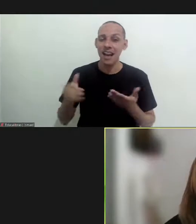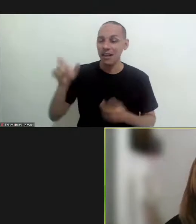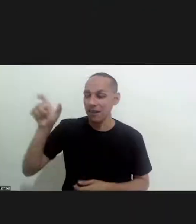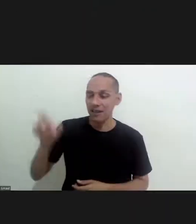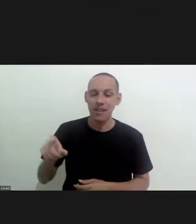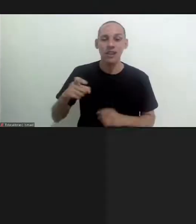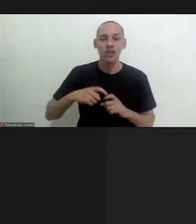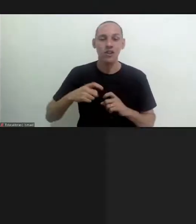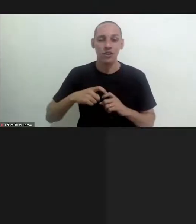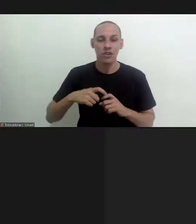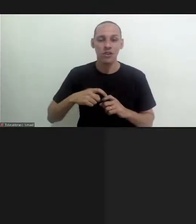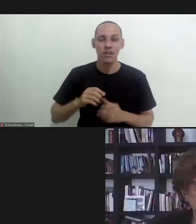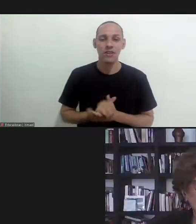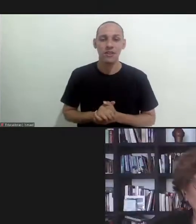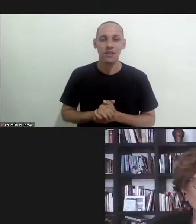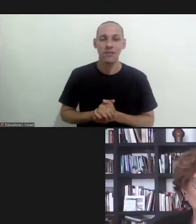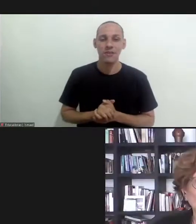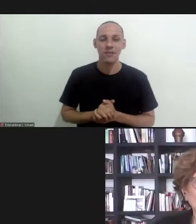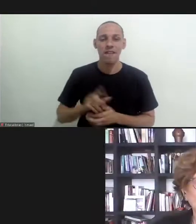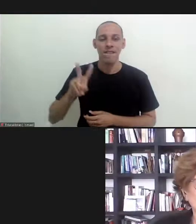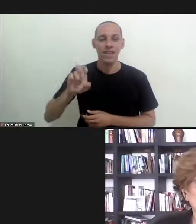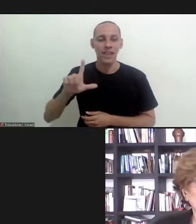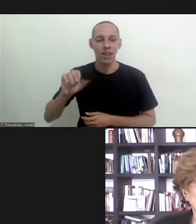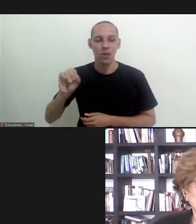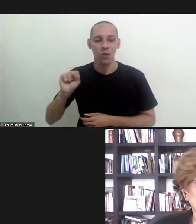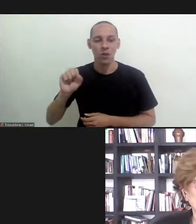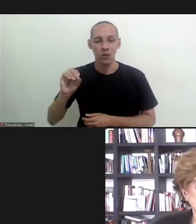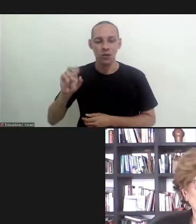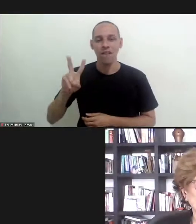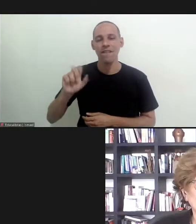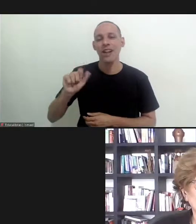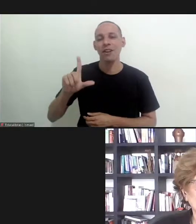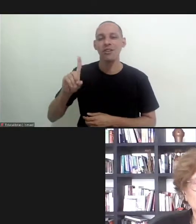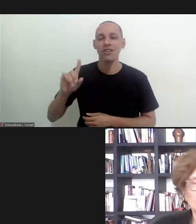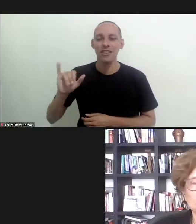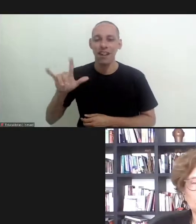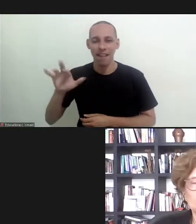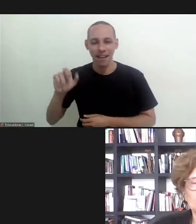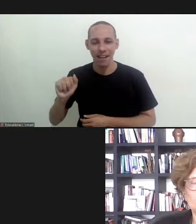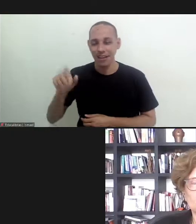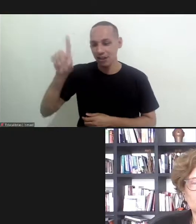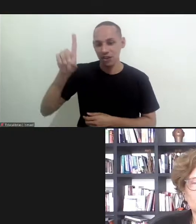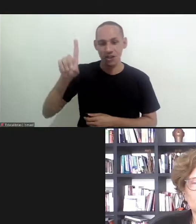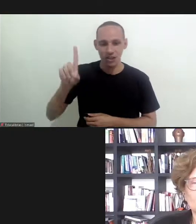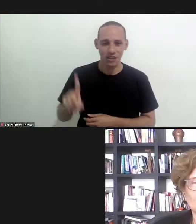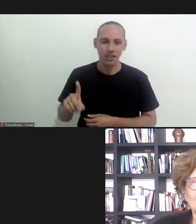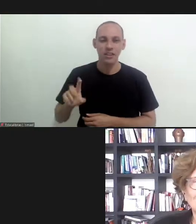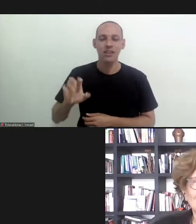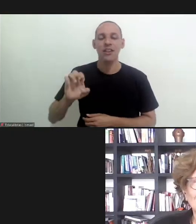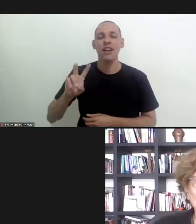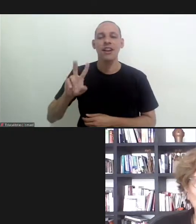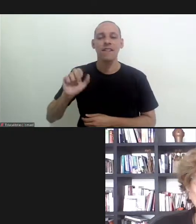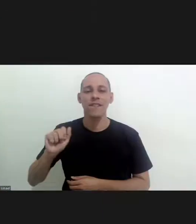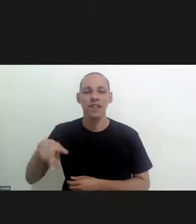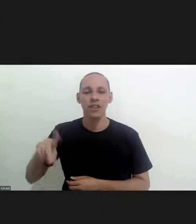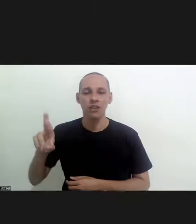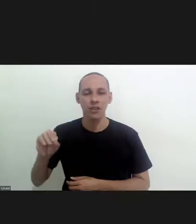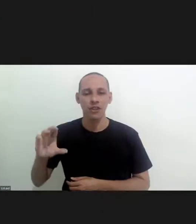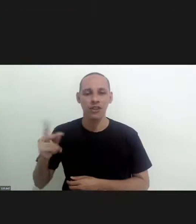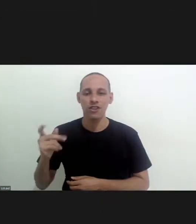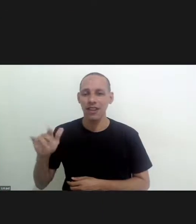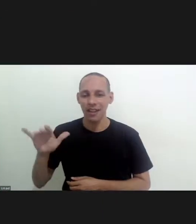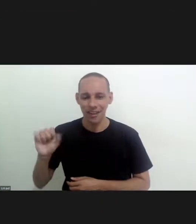Now I'd like to give the word to Velozo, the Director of the National Institute of Infectology of Andros Chagas.